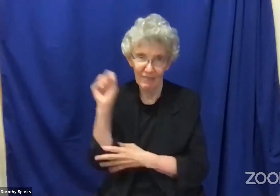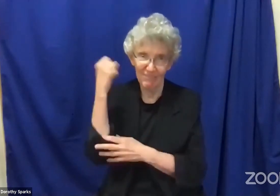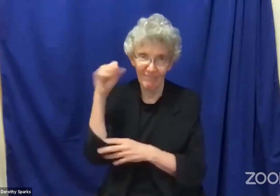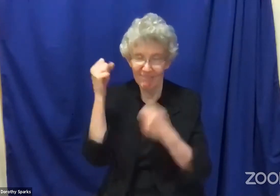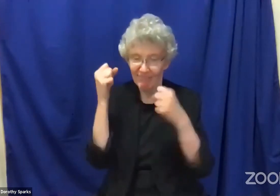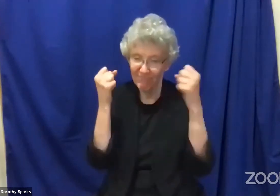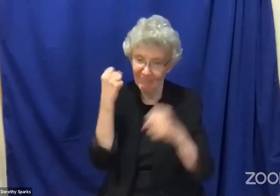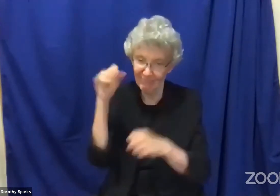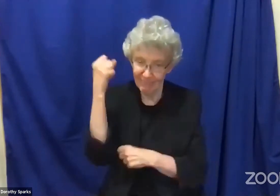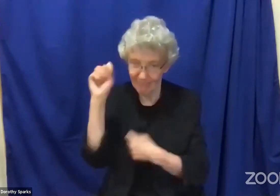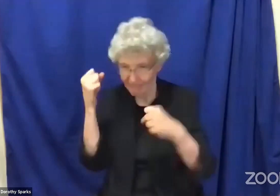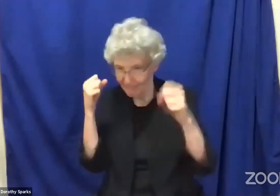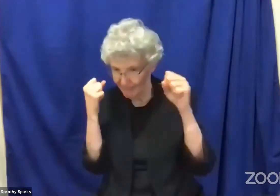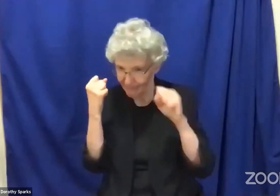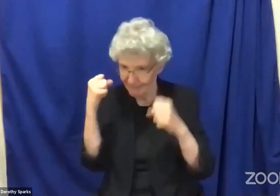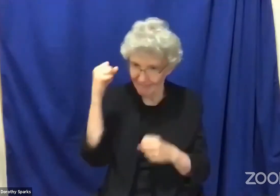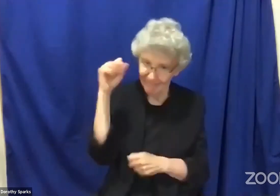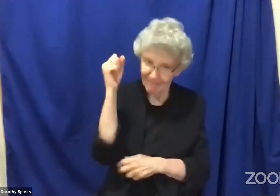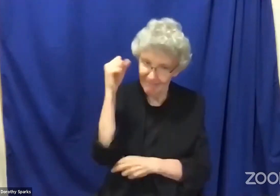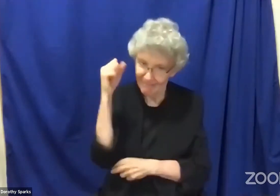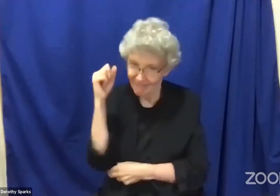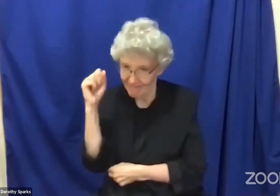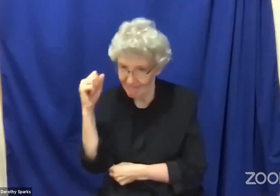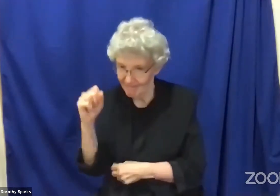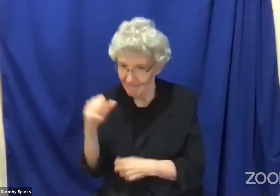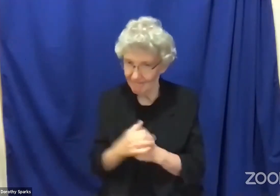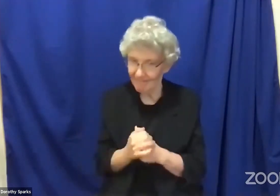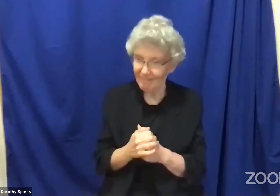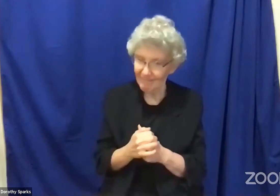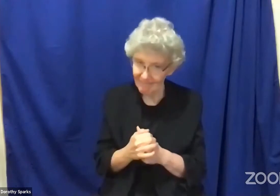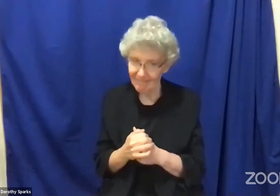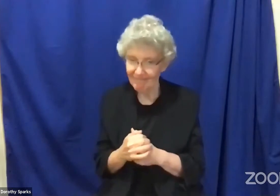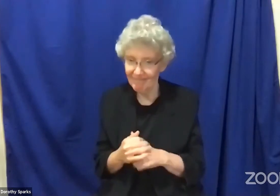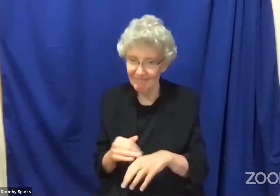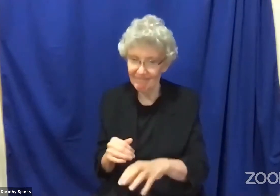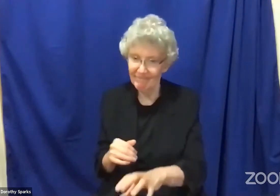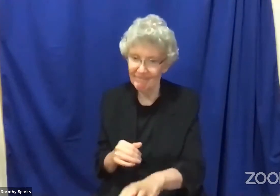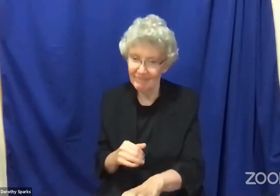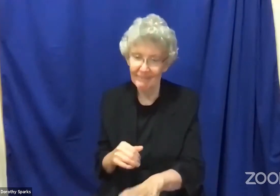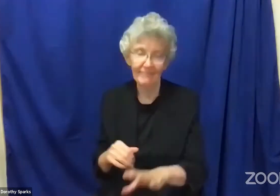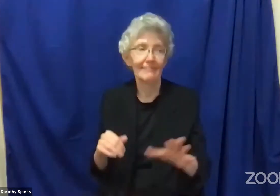experienced numerous riots that had taken place throughout the metro area.